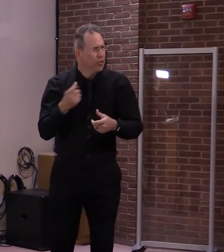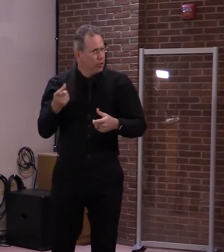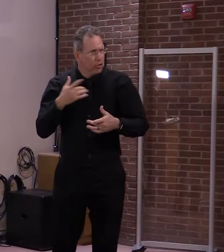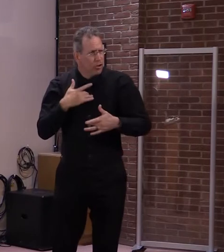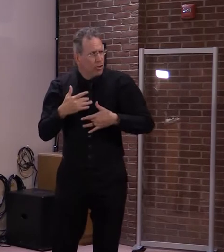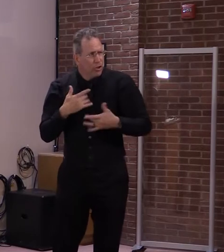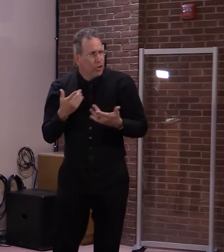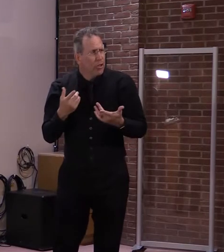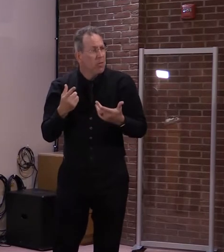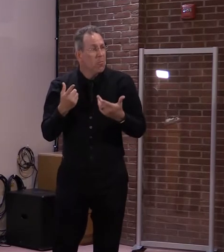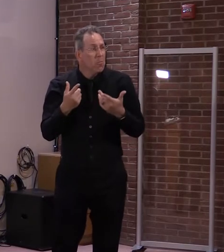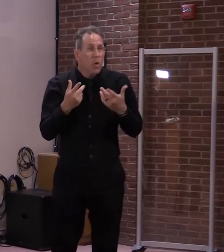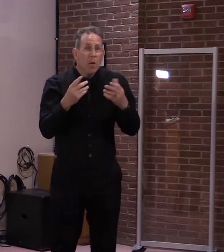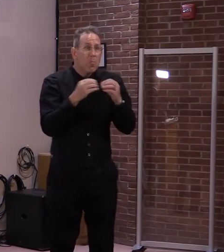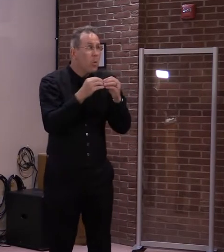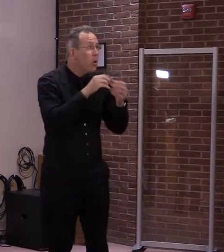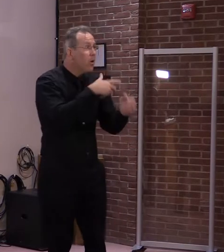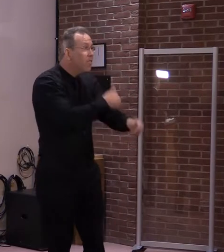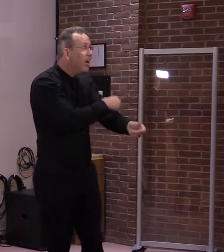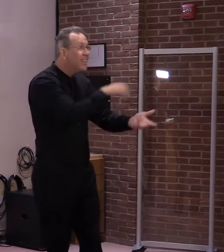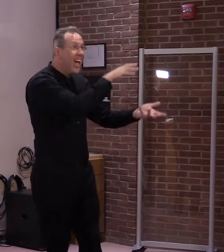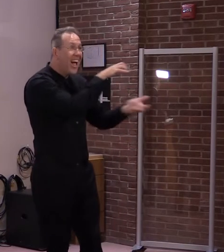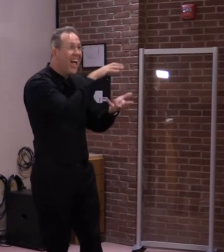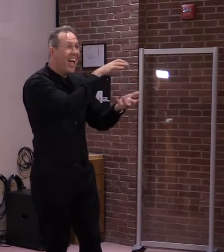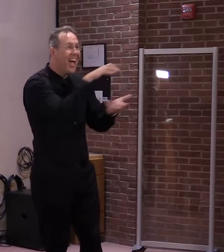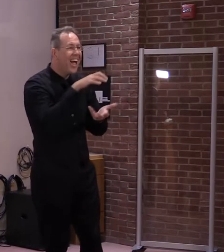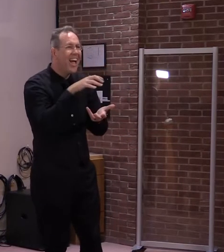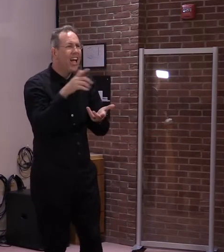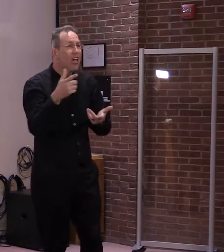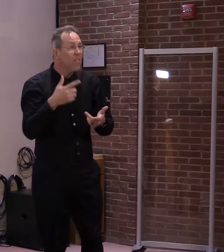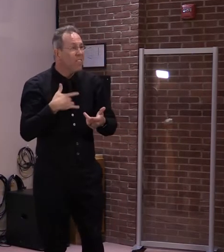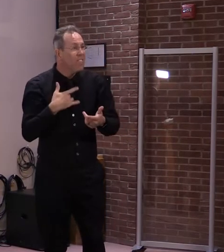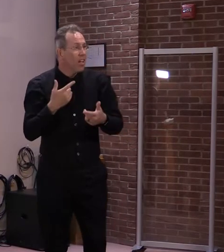Could it be something that's too little too late if that doesn't arrive soon?